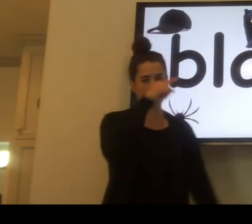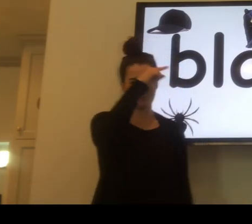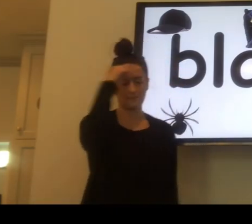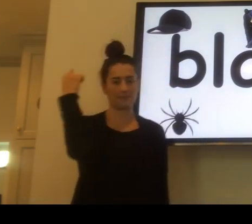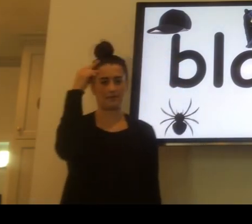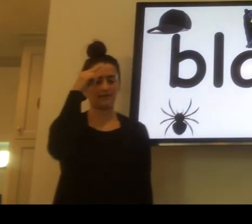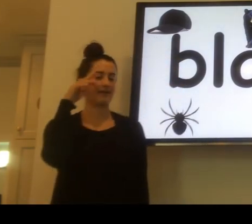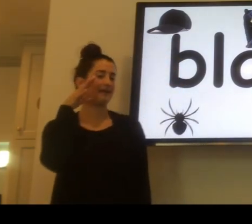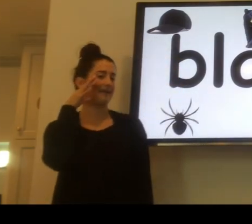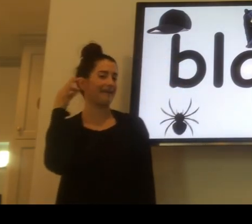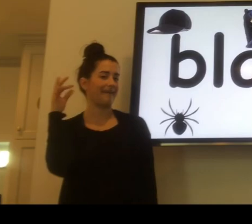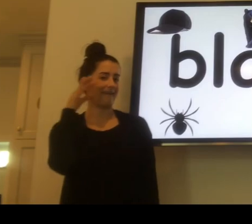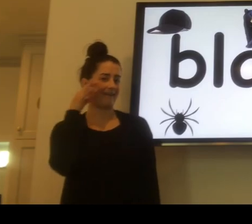And a black cat.